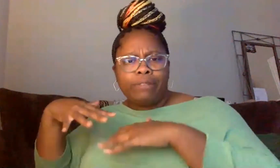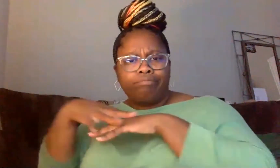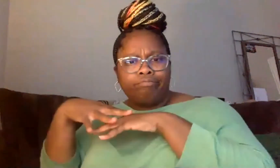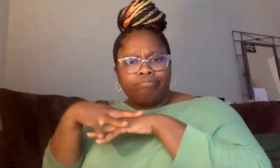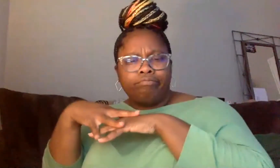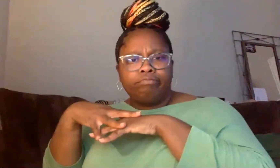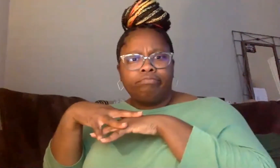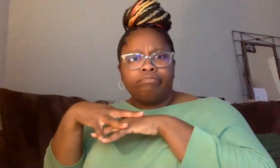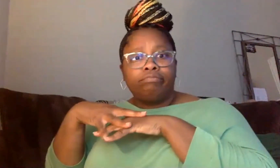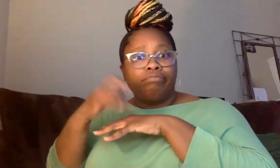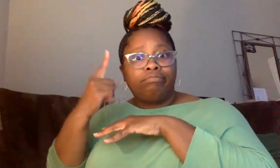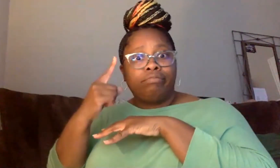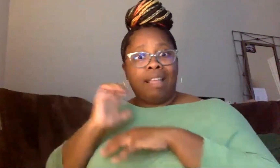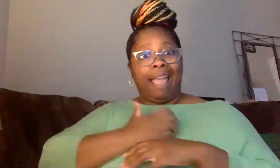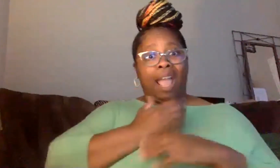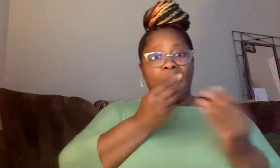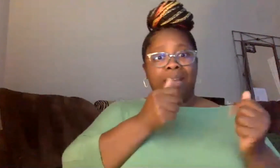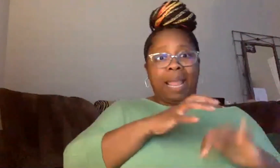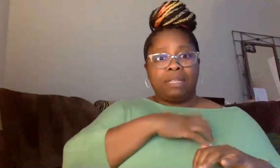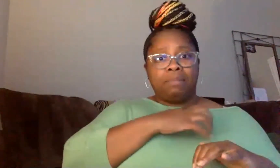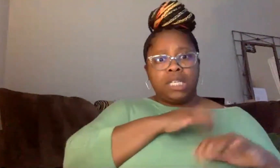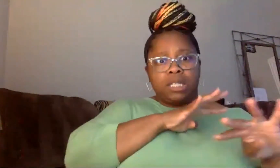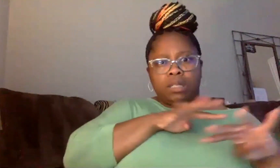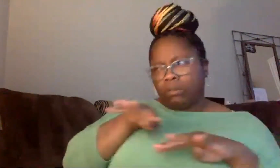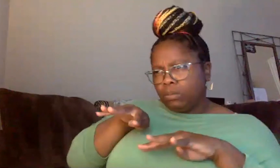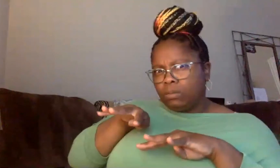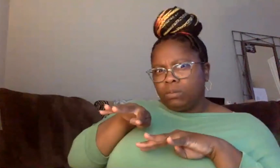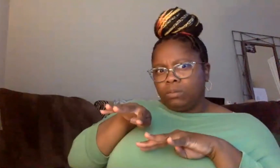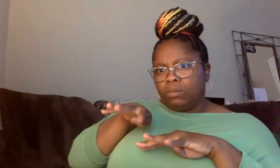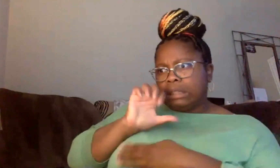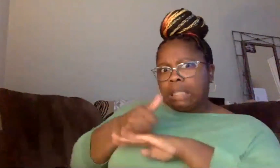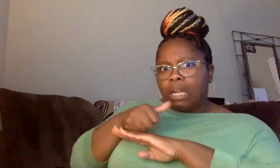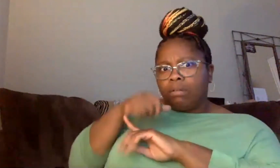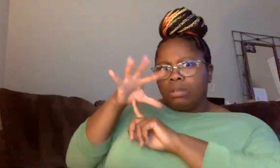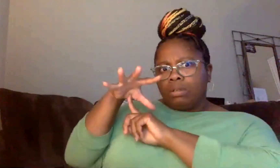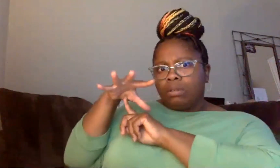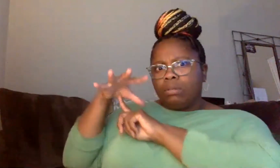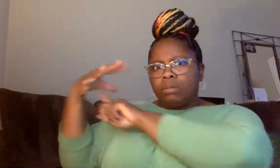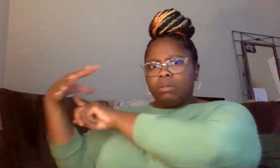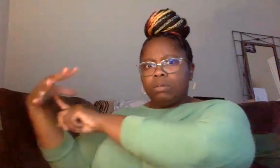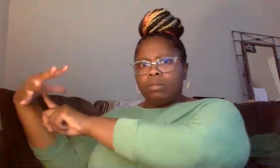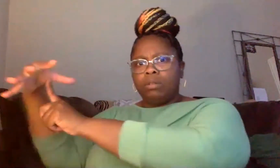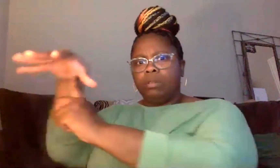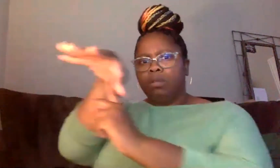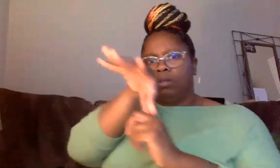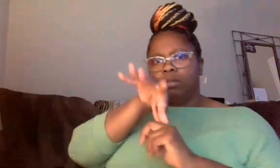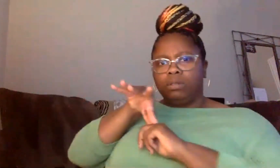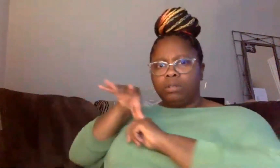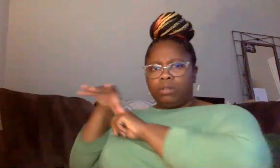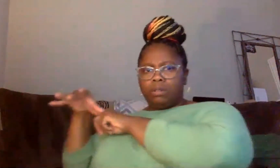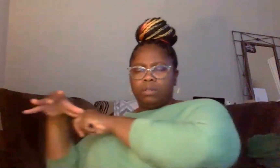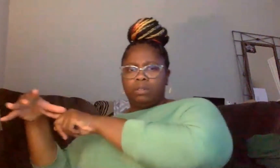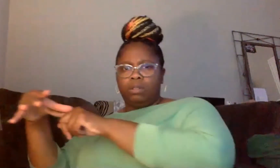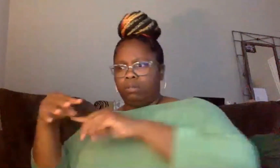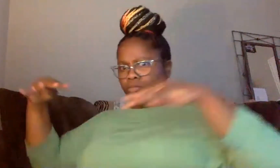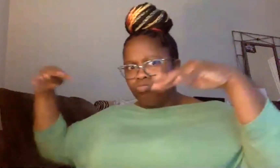surveilled by our campus police, you know, who had cameras set up on the, the highest building on campus. And they were